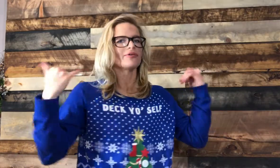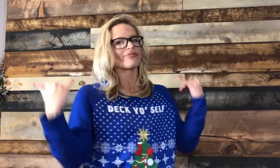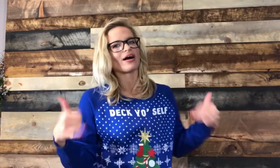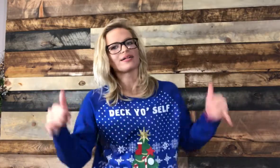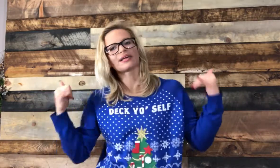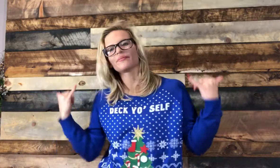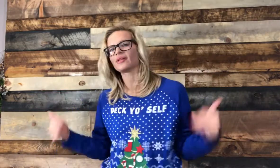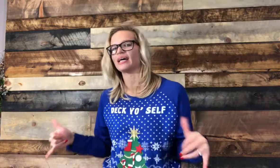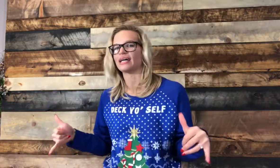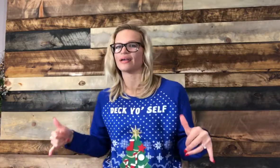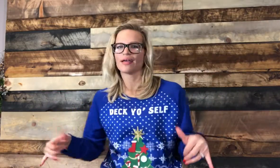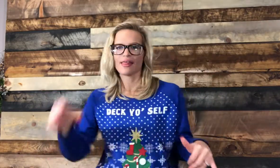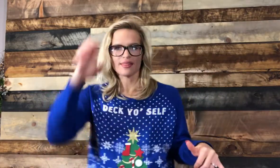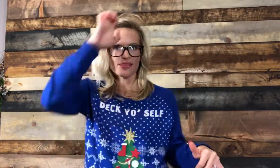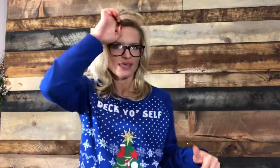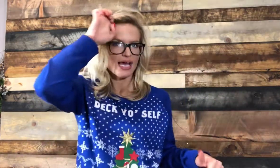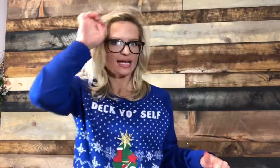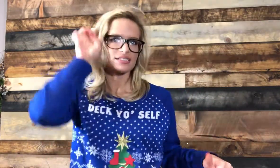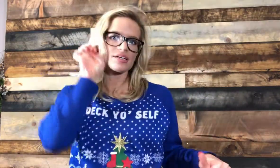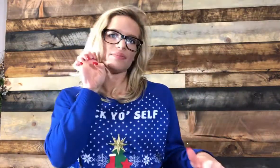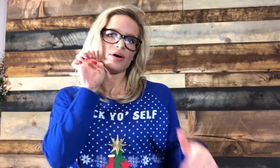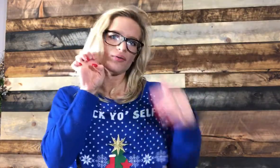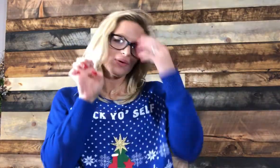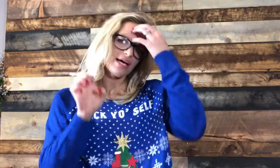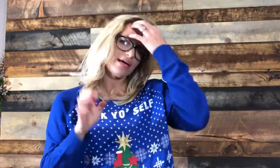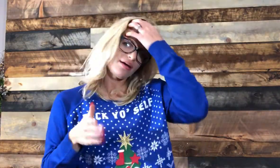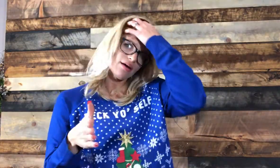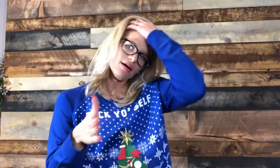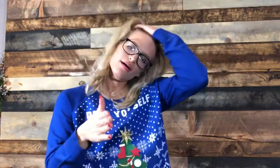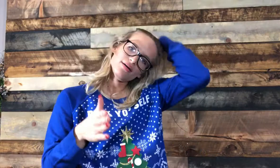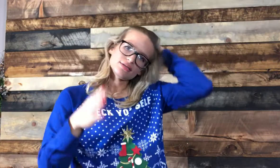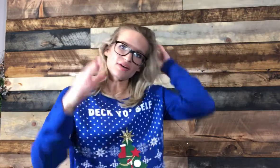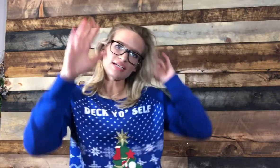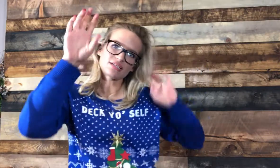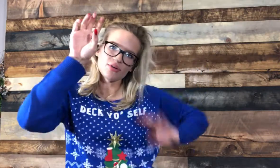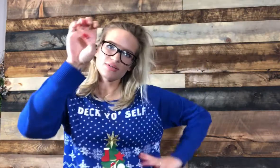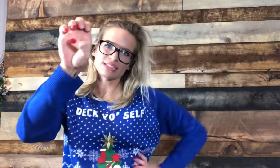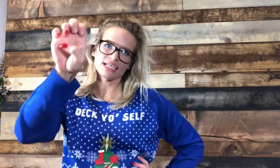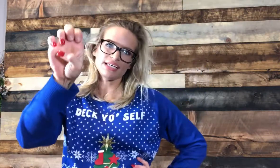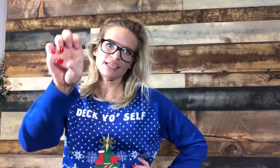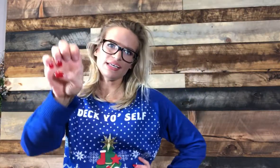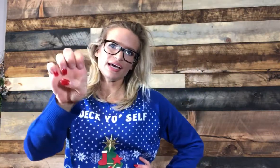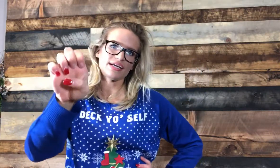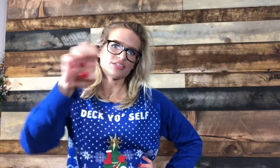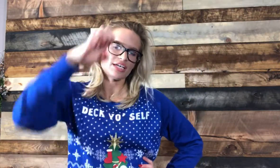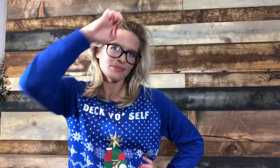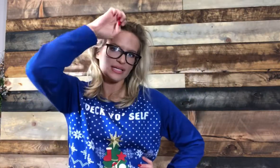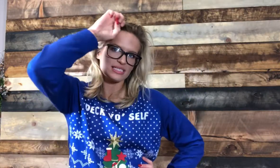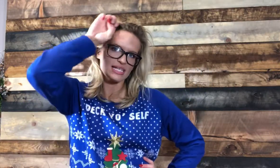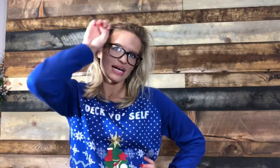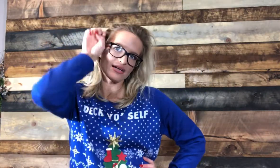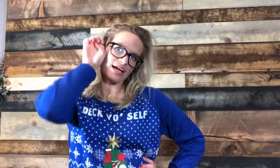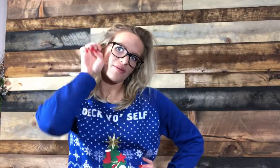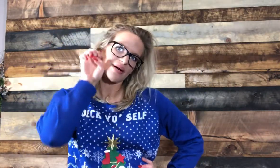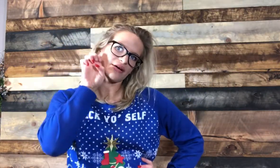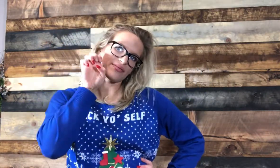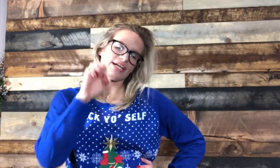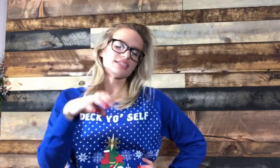Will frolic and play. The Eskimo way. So Eskimo is an E handshape. And slide it down by your face.